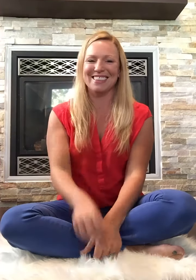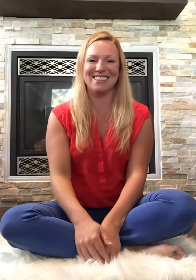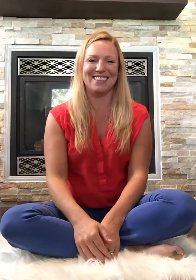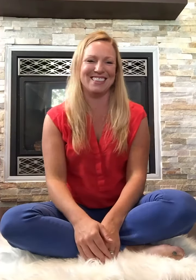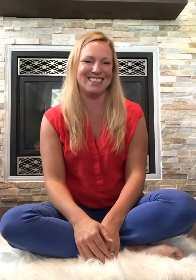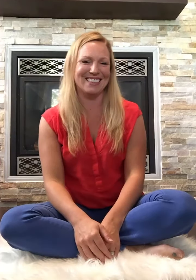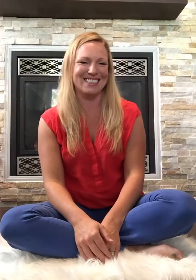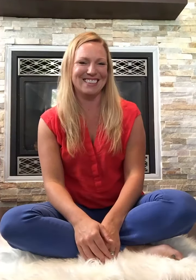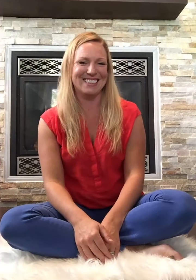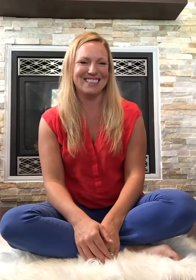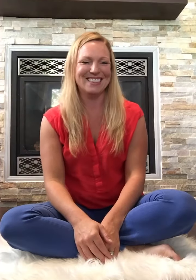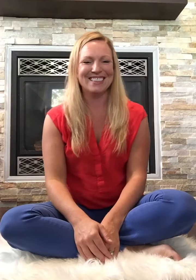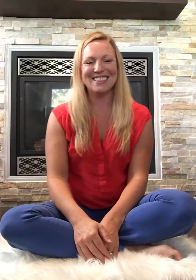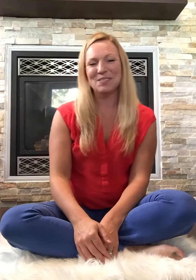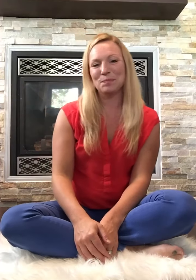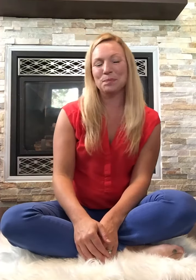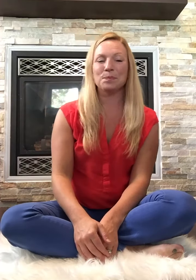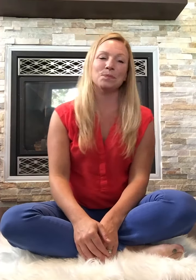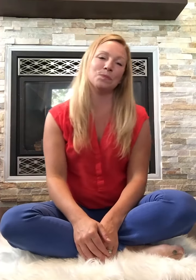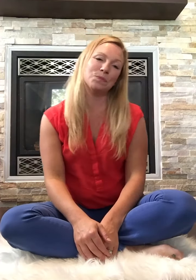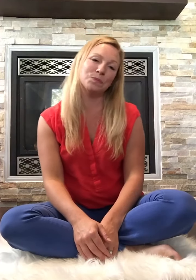more, more birds.